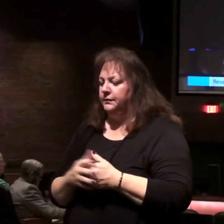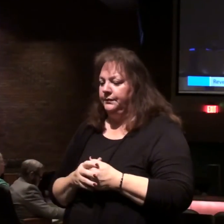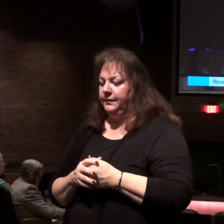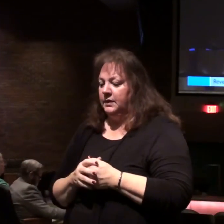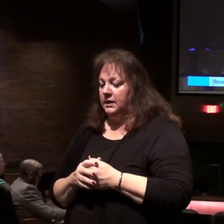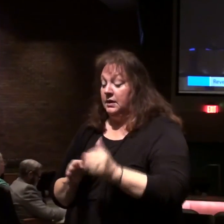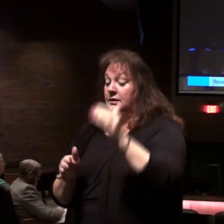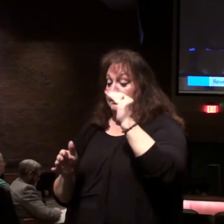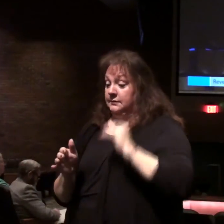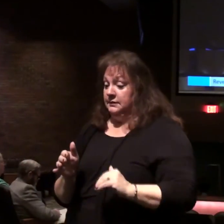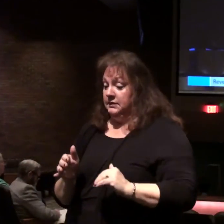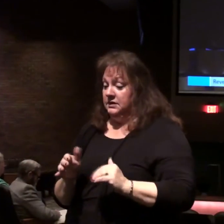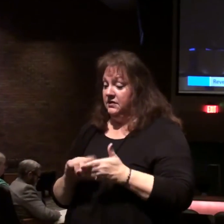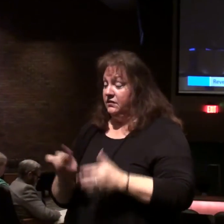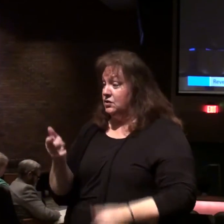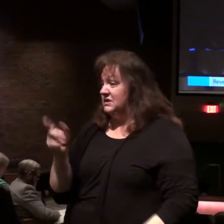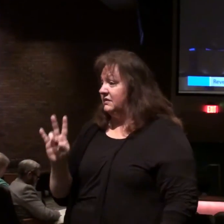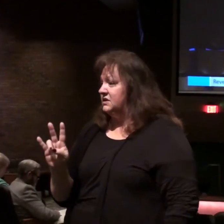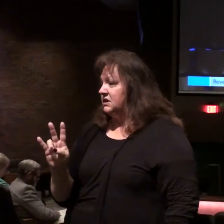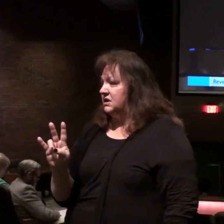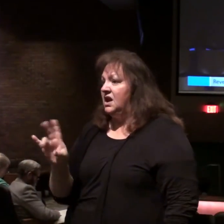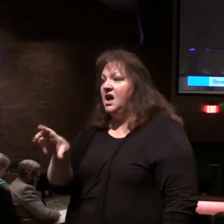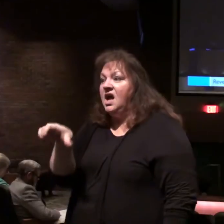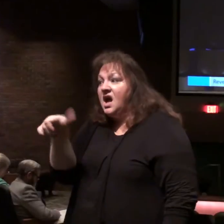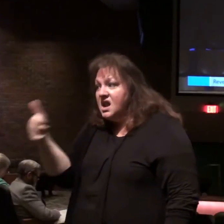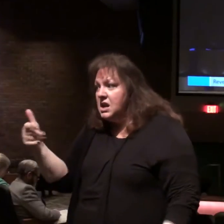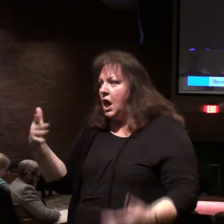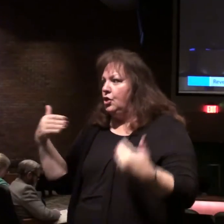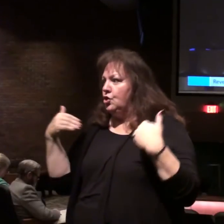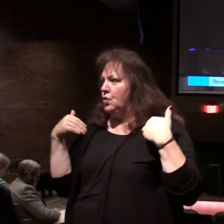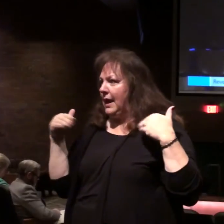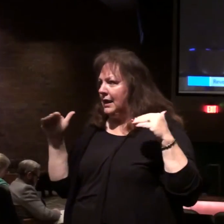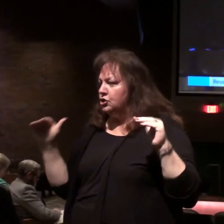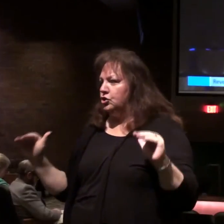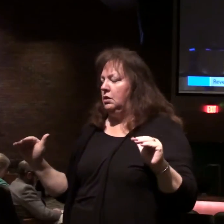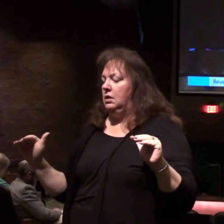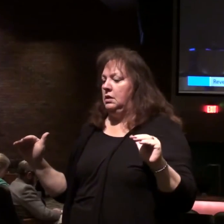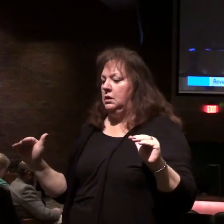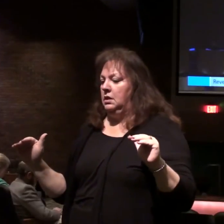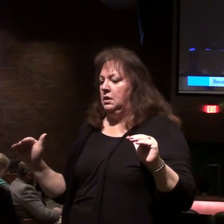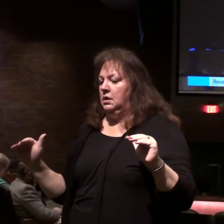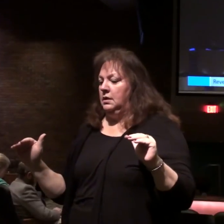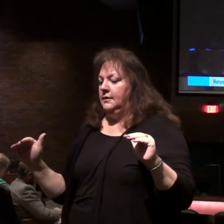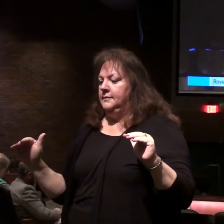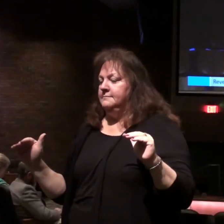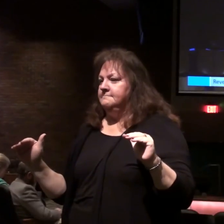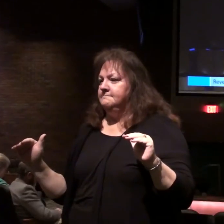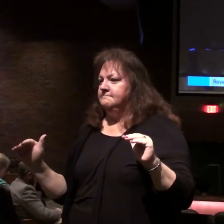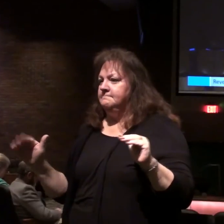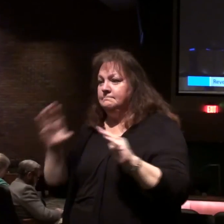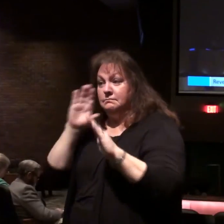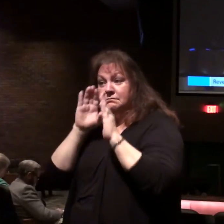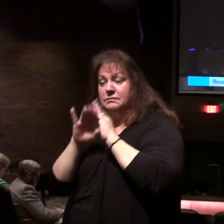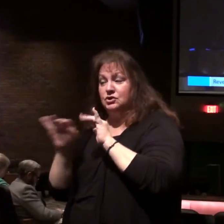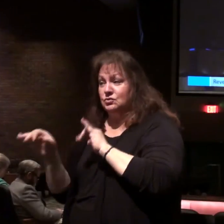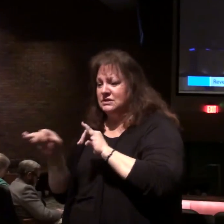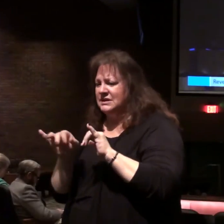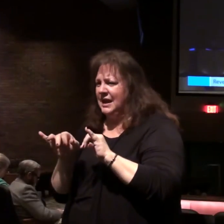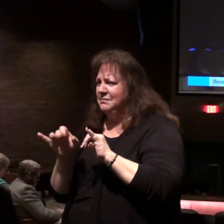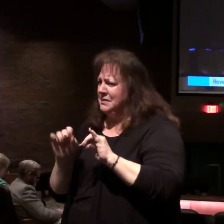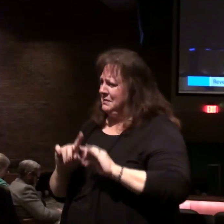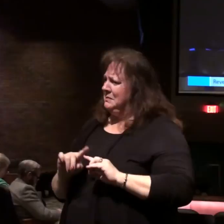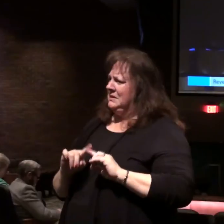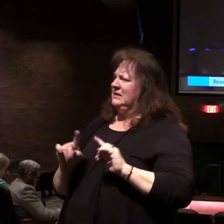Then you have verse 17. Another angel. And a similar picture, a little